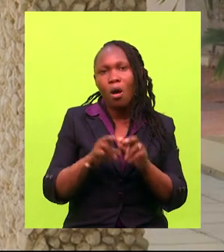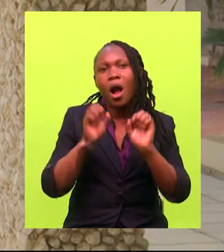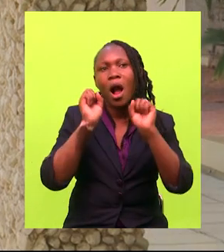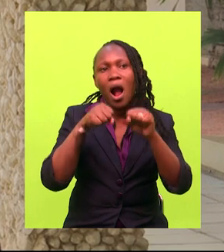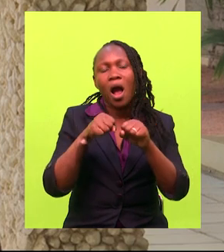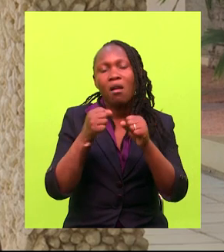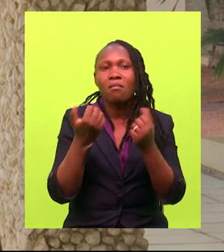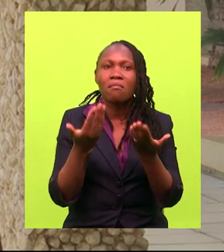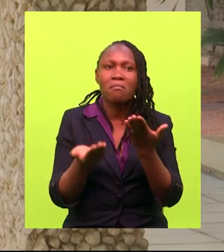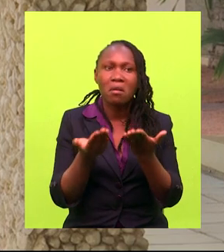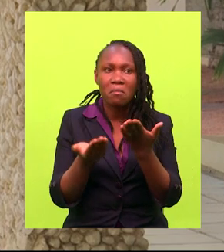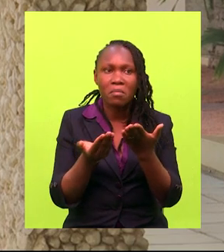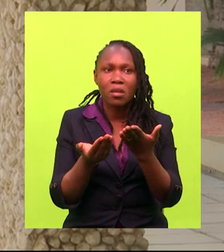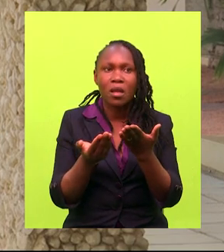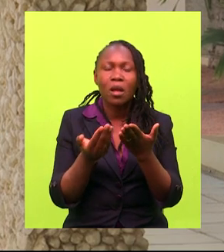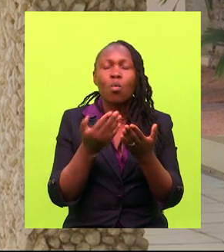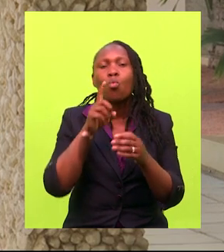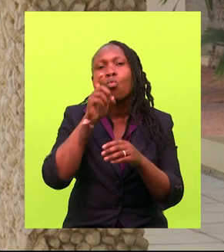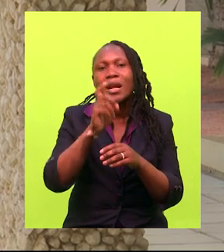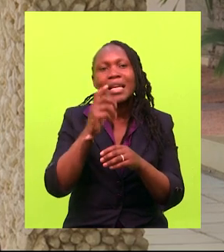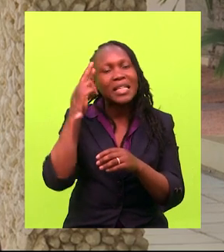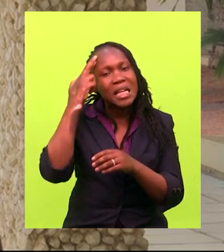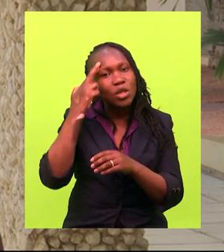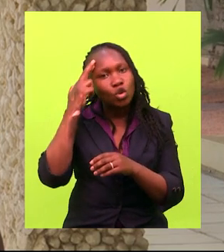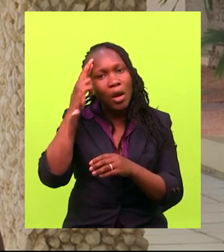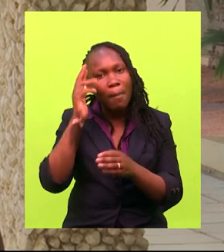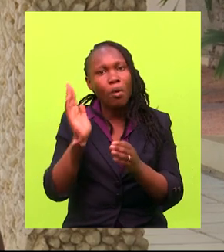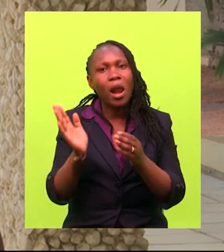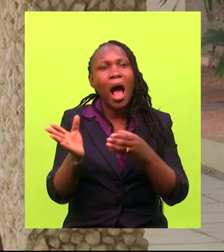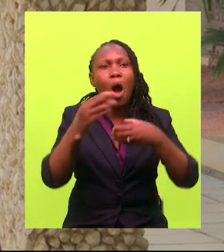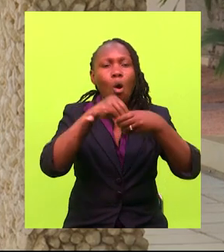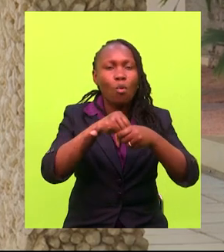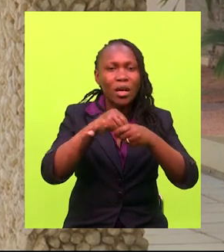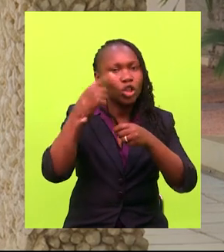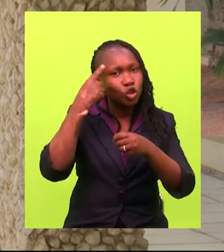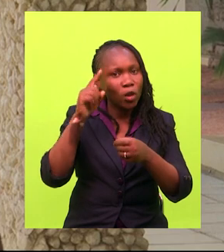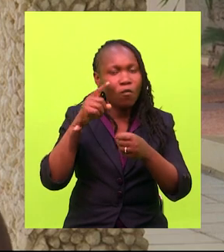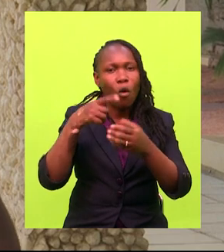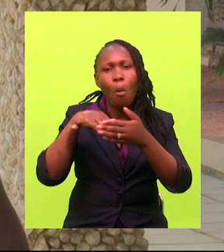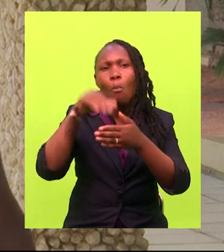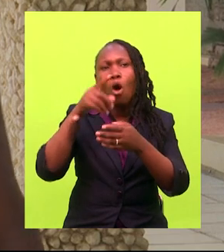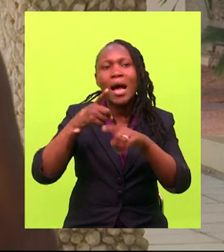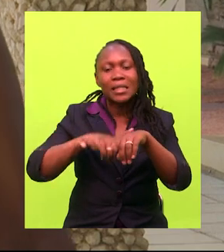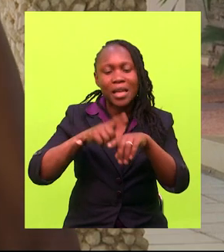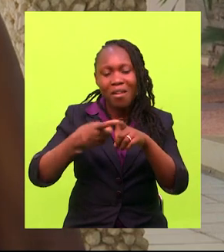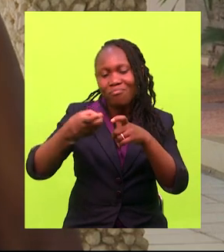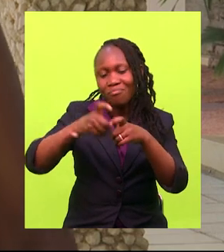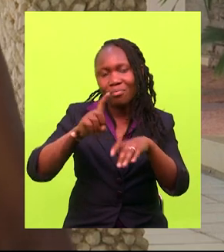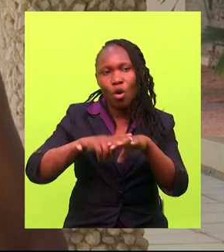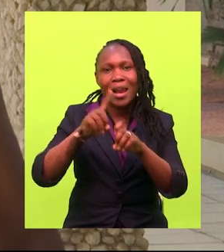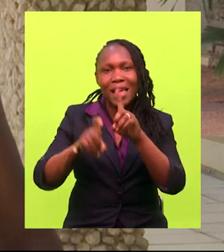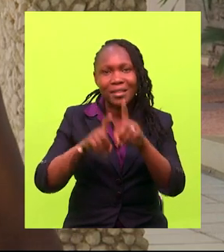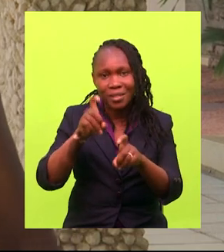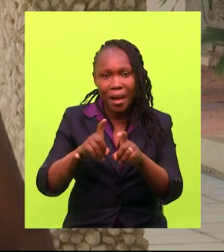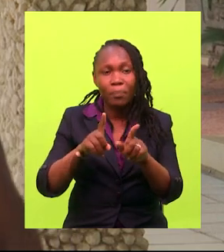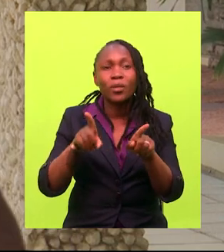requests towards like reasonable accommodation for extra time in examination. And,